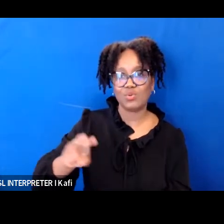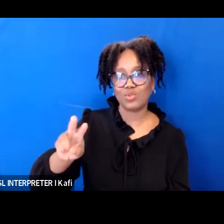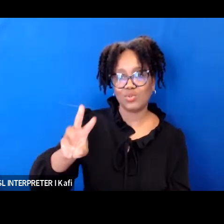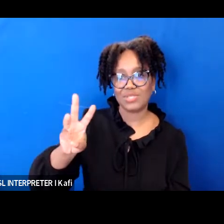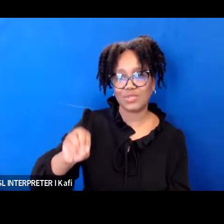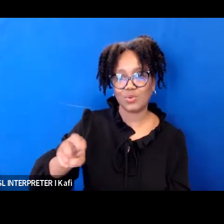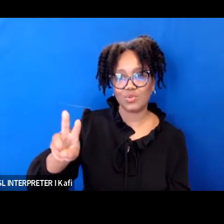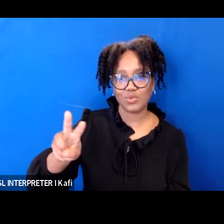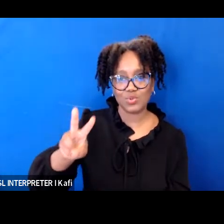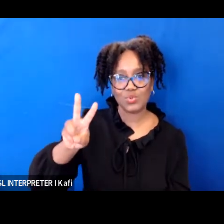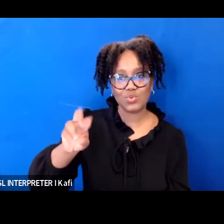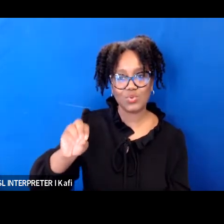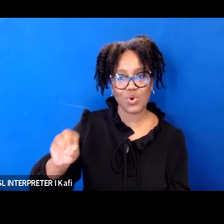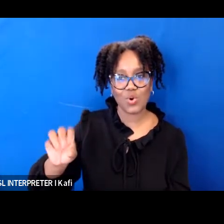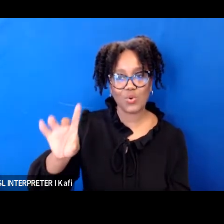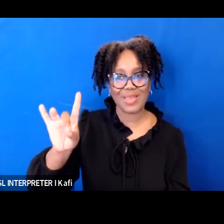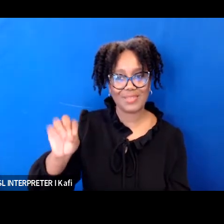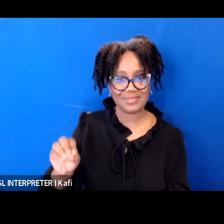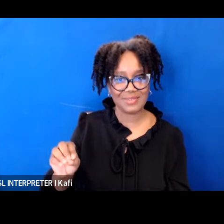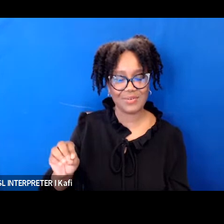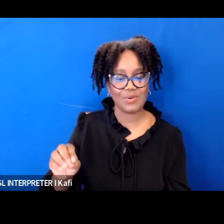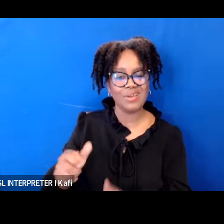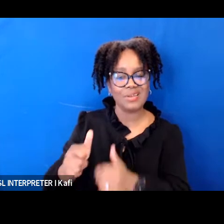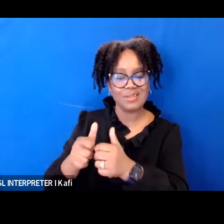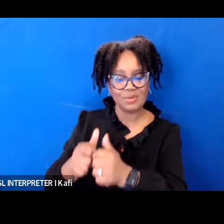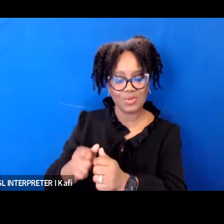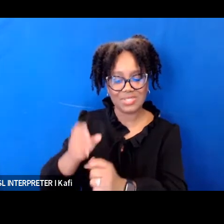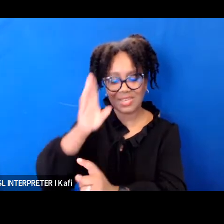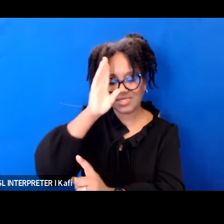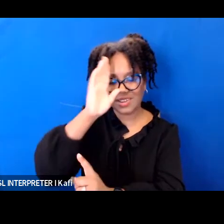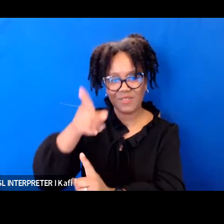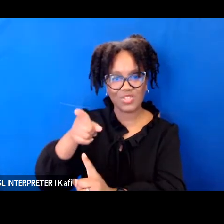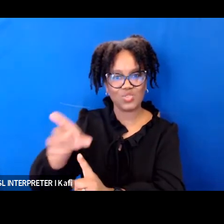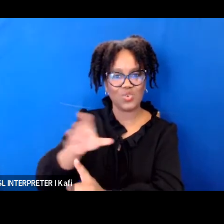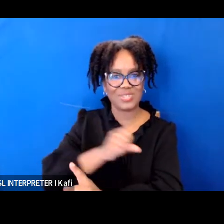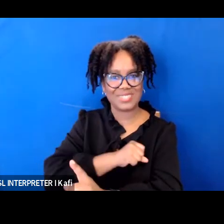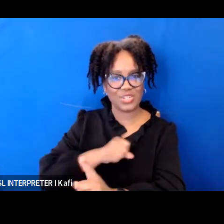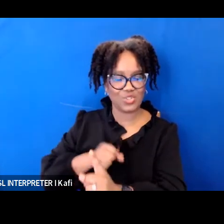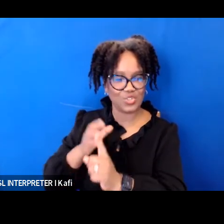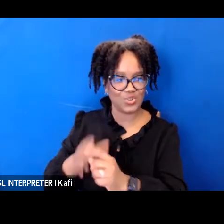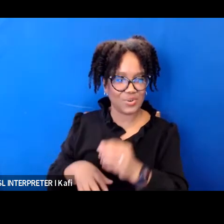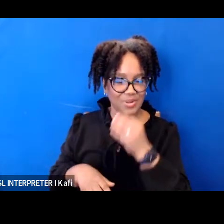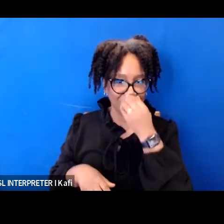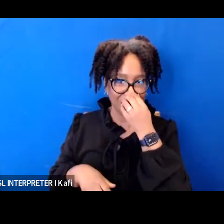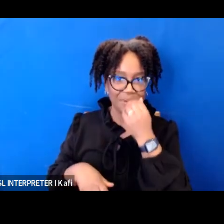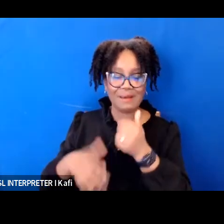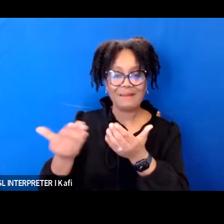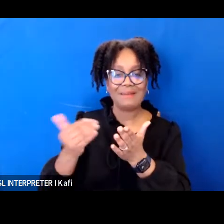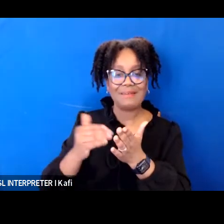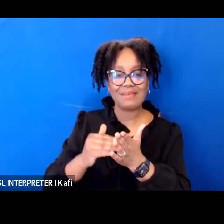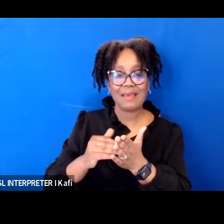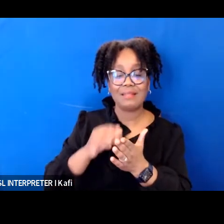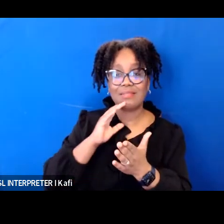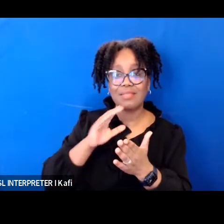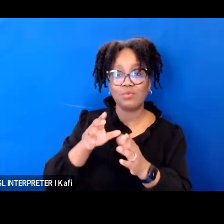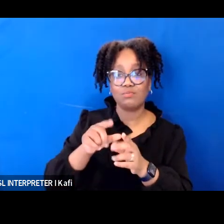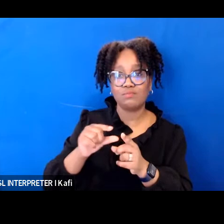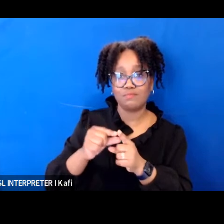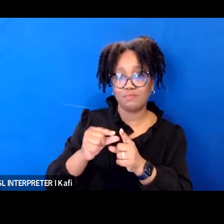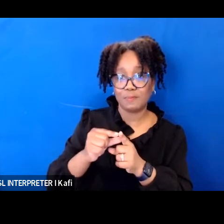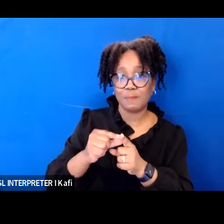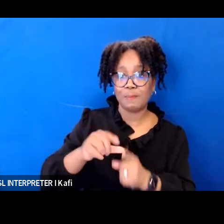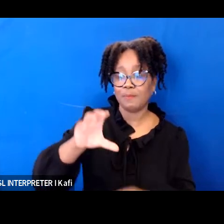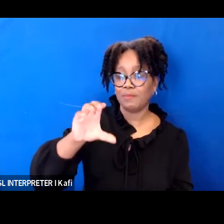important it is for you and our community to have judge jackson confirmed and again that's texting confirm kbj